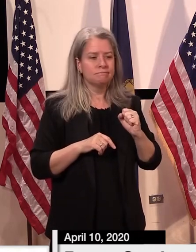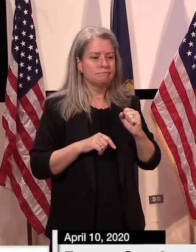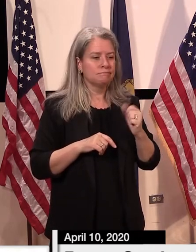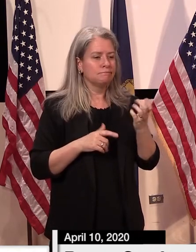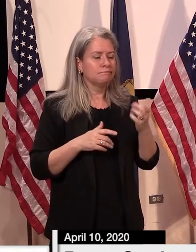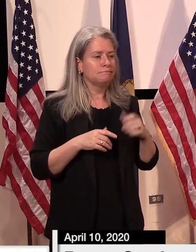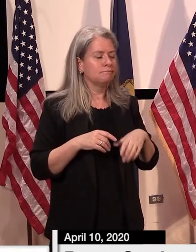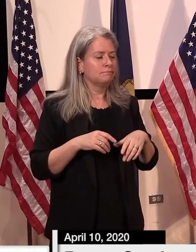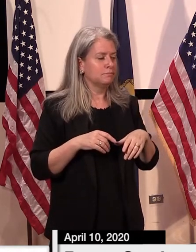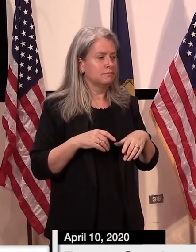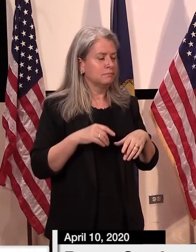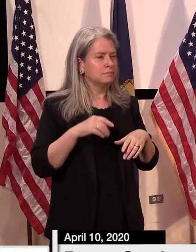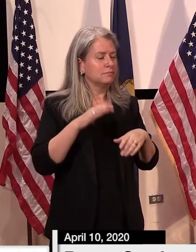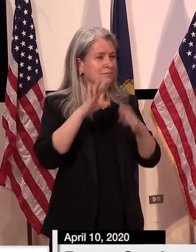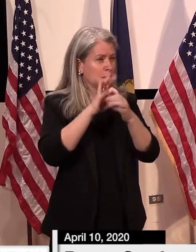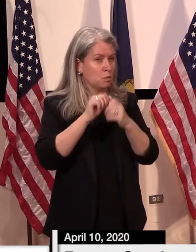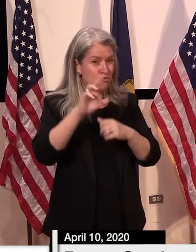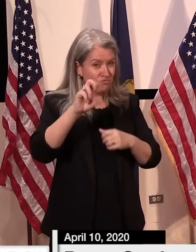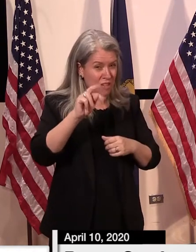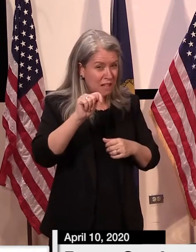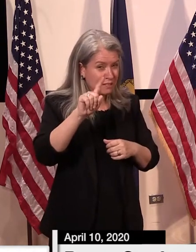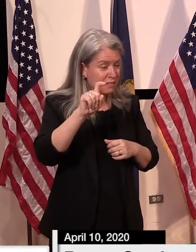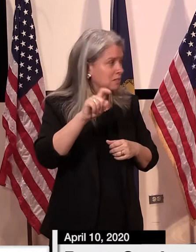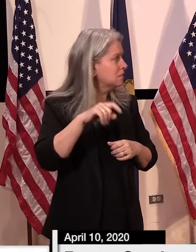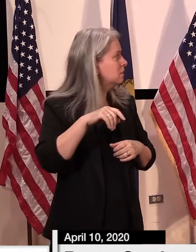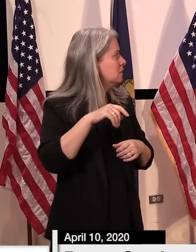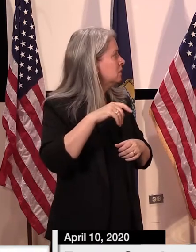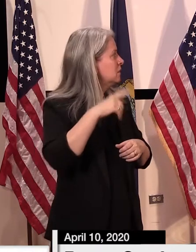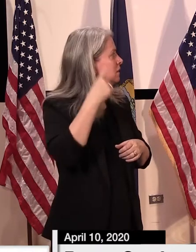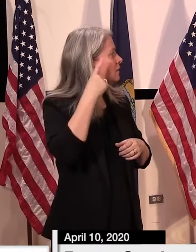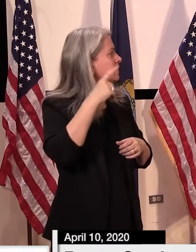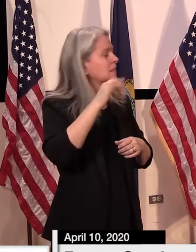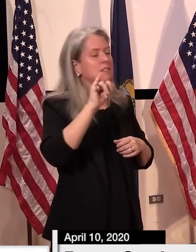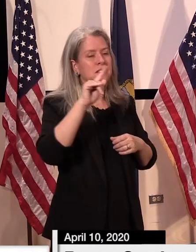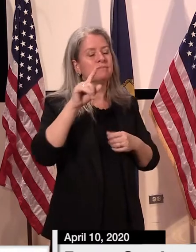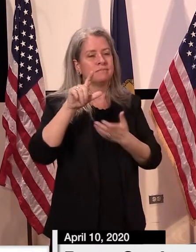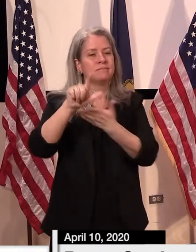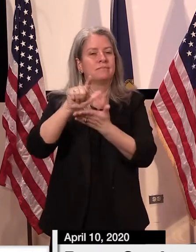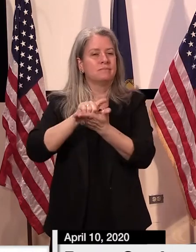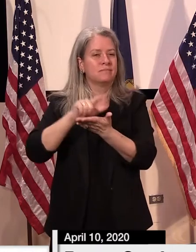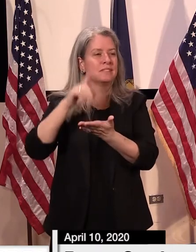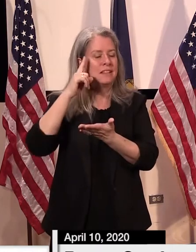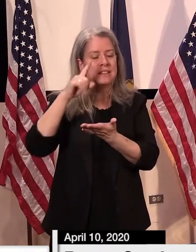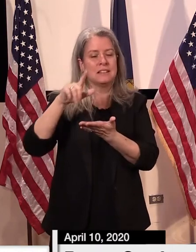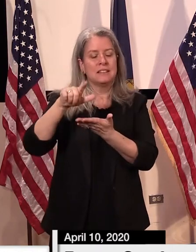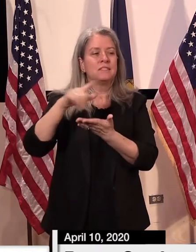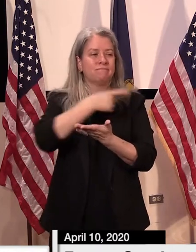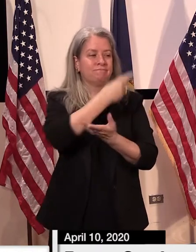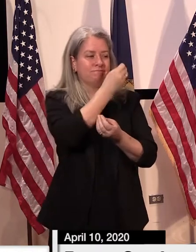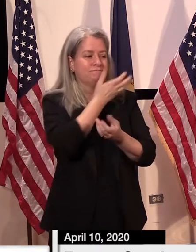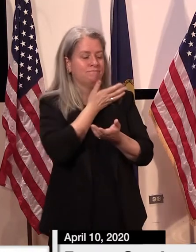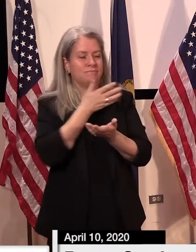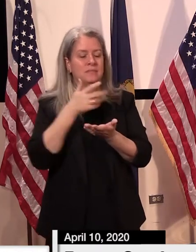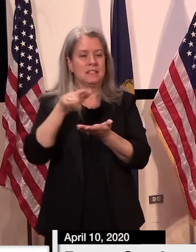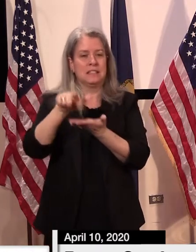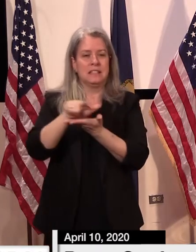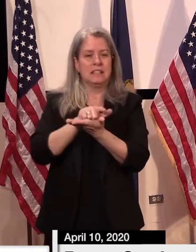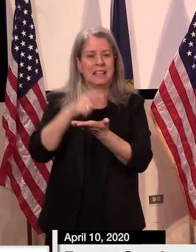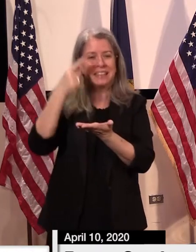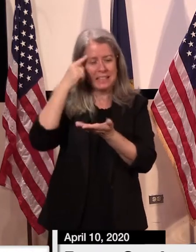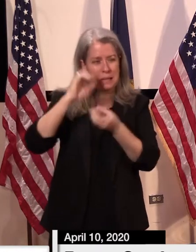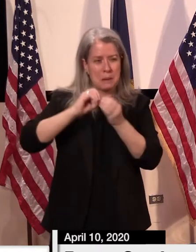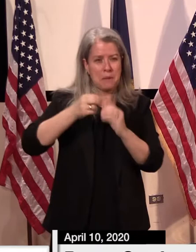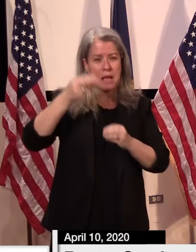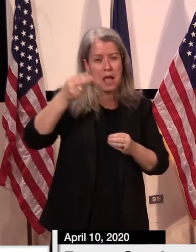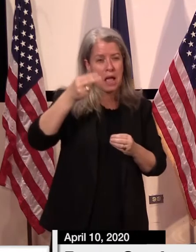But I believe... about, it's about rent. Governor, I think it's 642. H-642. Okay, I've just been told it could possibly